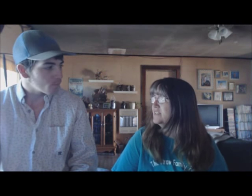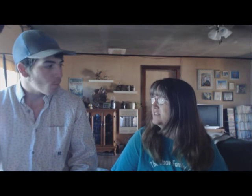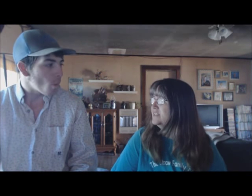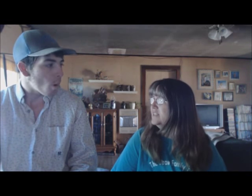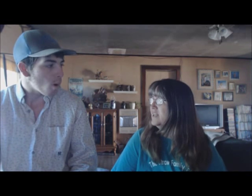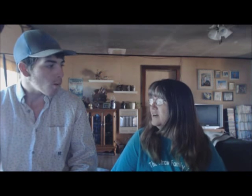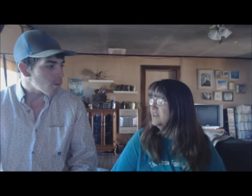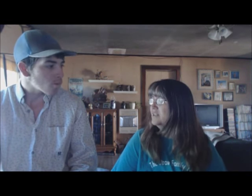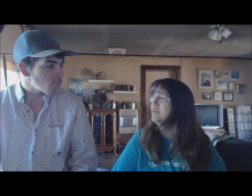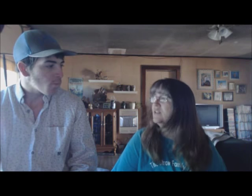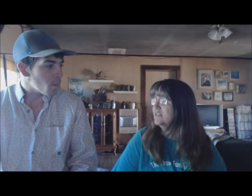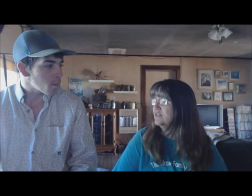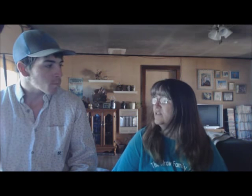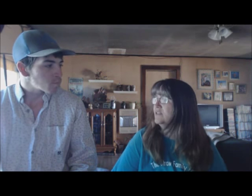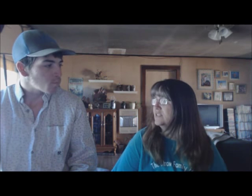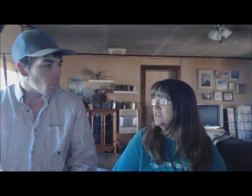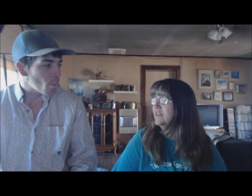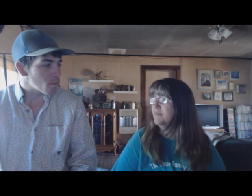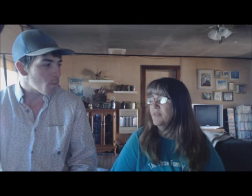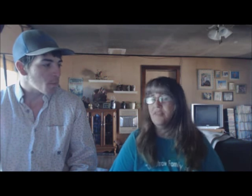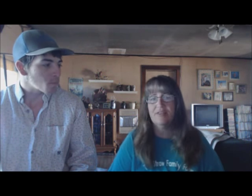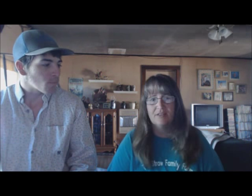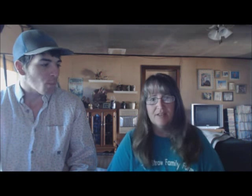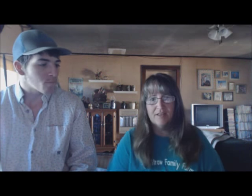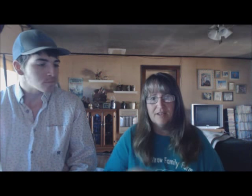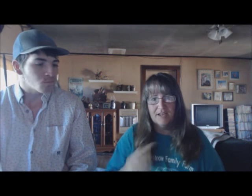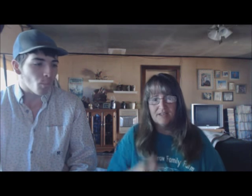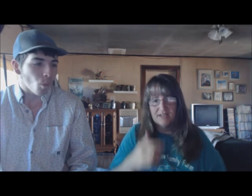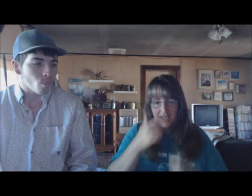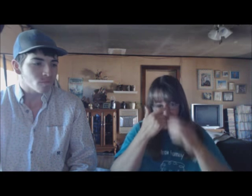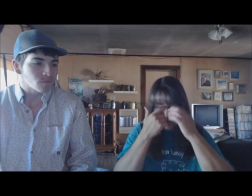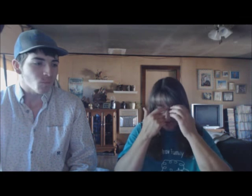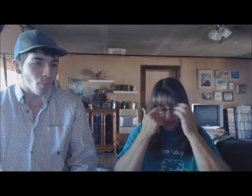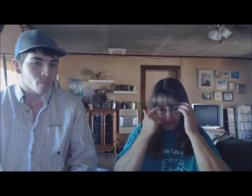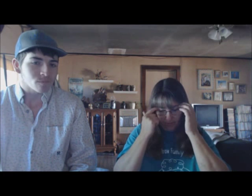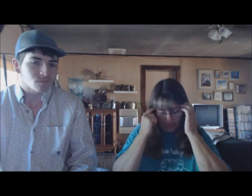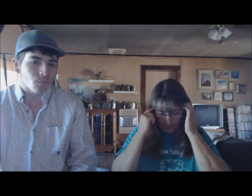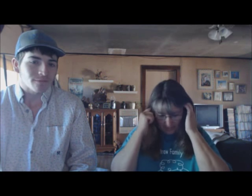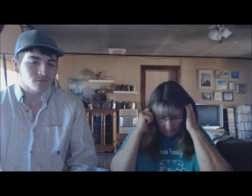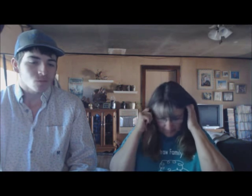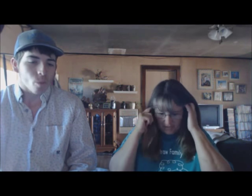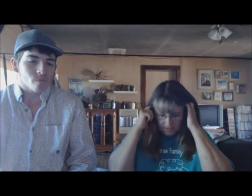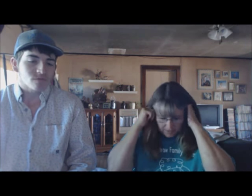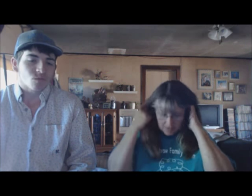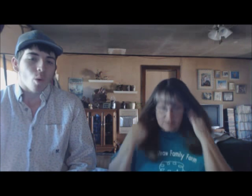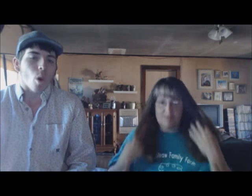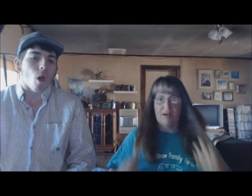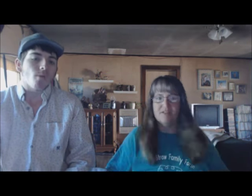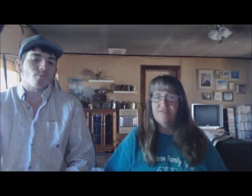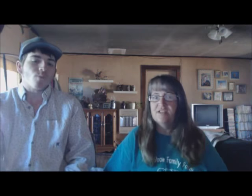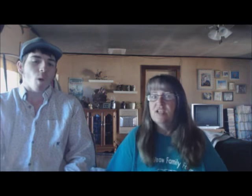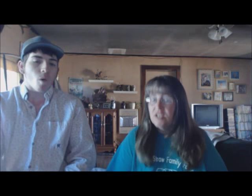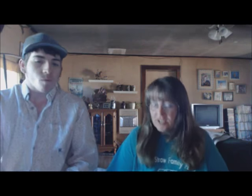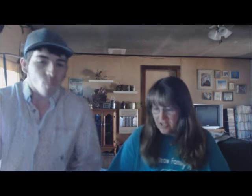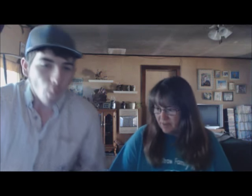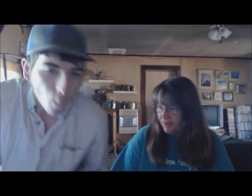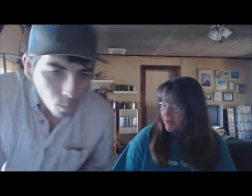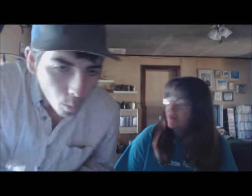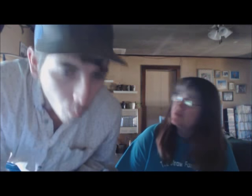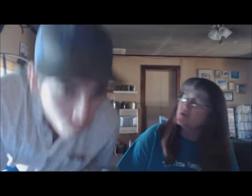next day. He was there the whole next day. But, the next day, we got some spots fixed. Tell him about the little